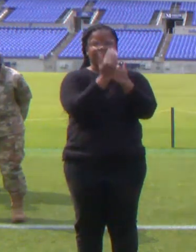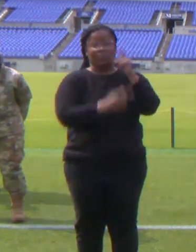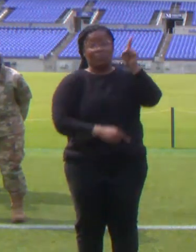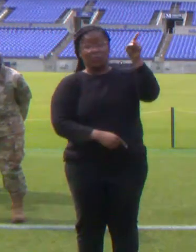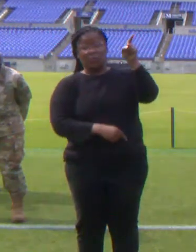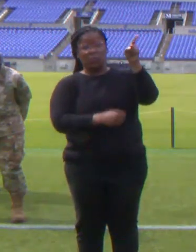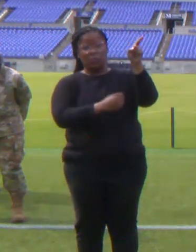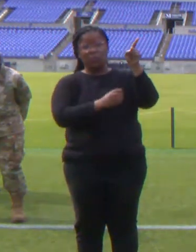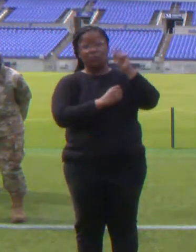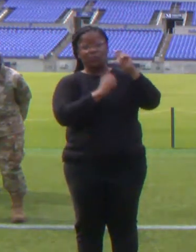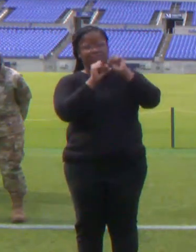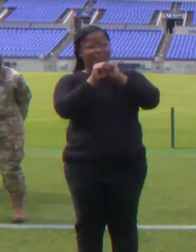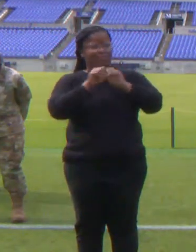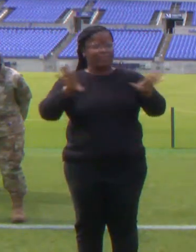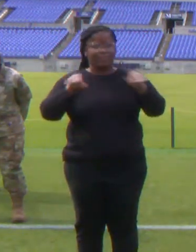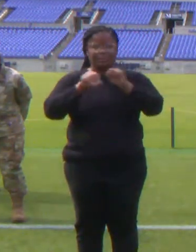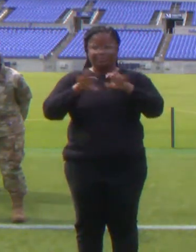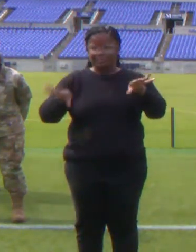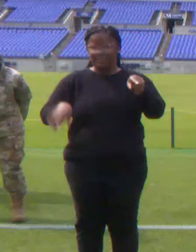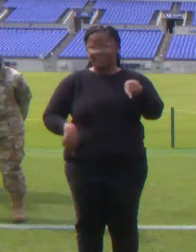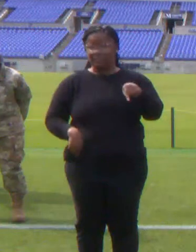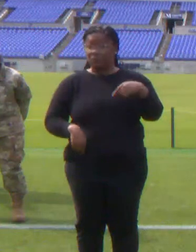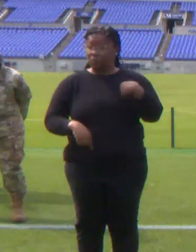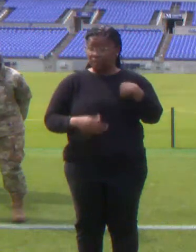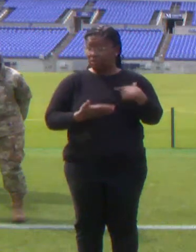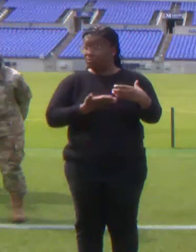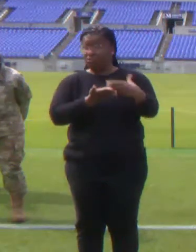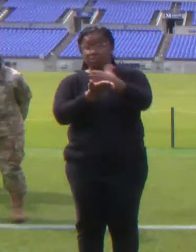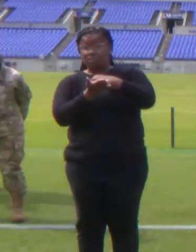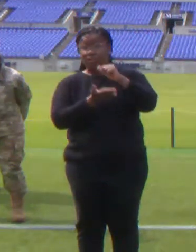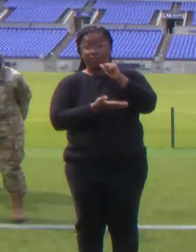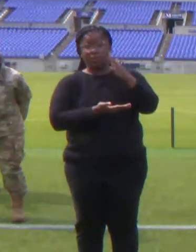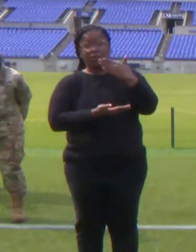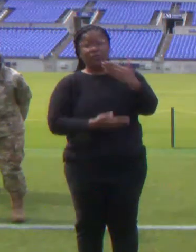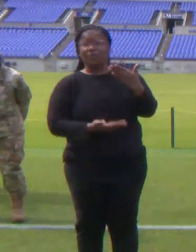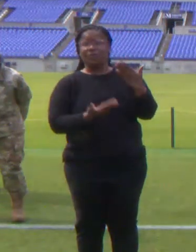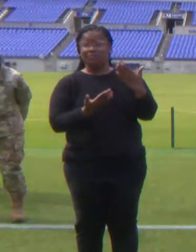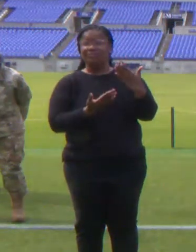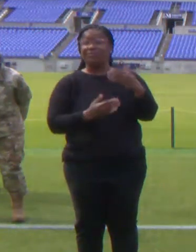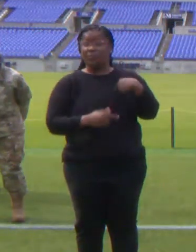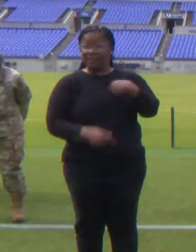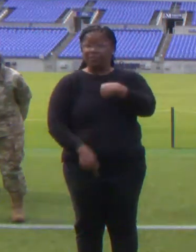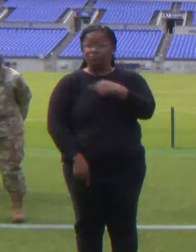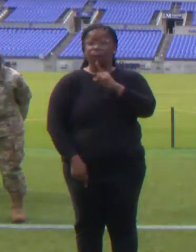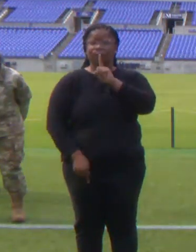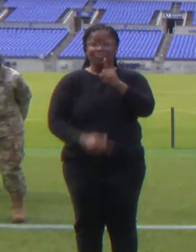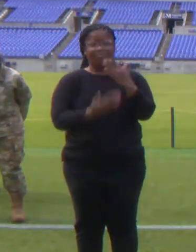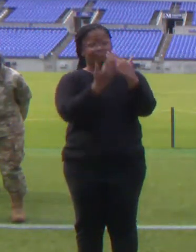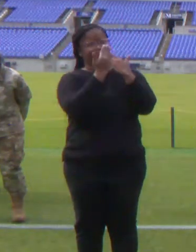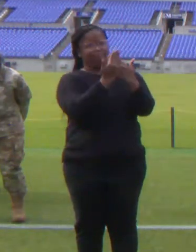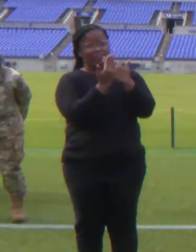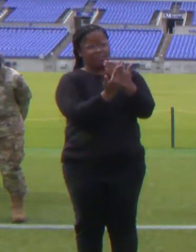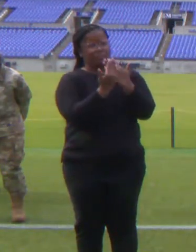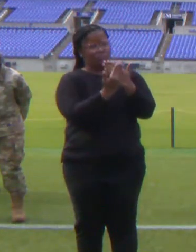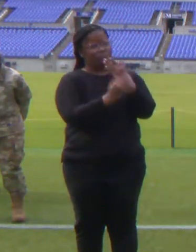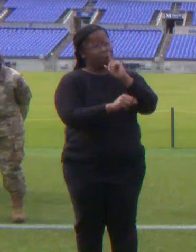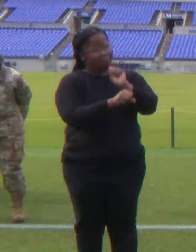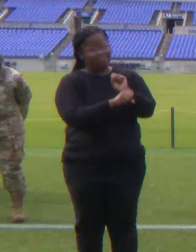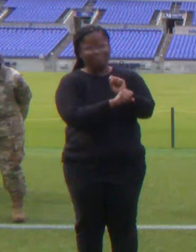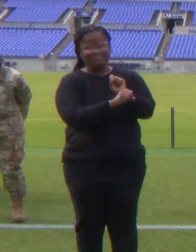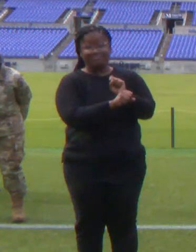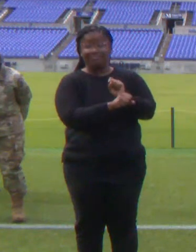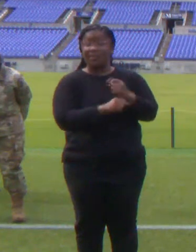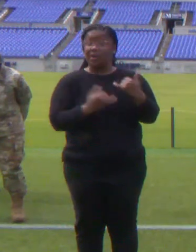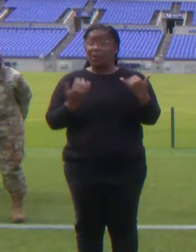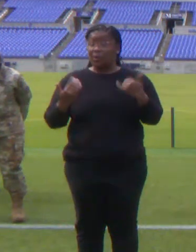We do not deserve all of your goodness and all of your kindness, but we are so grateful and thankful. We appreciate